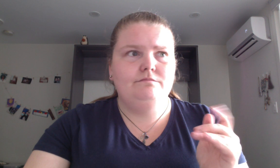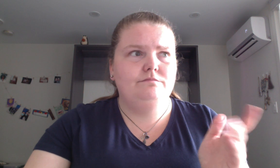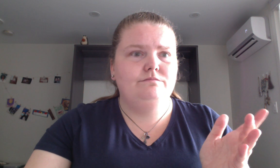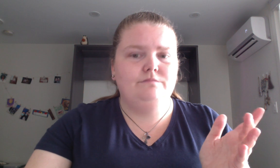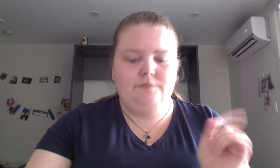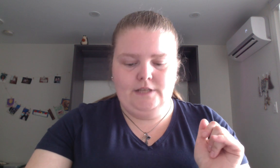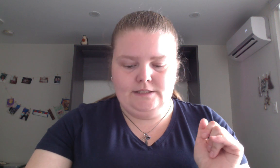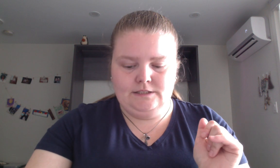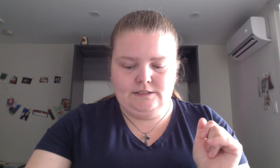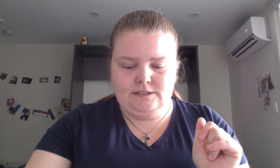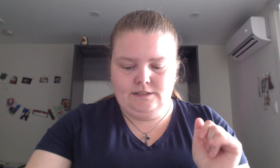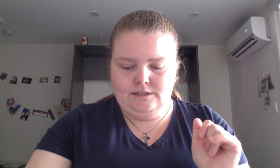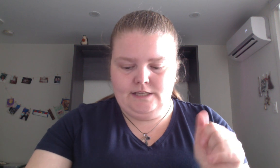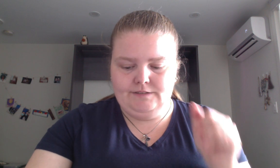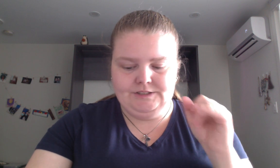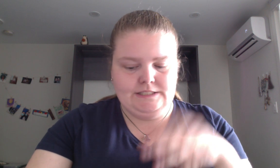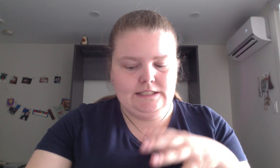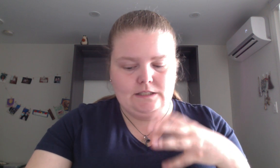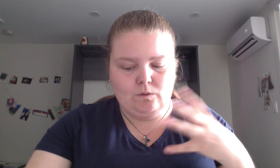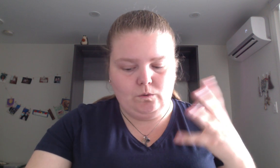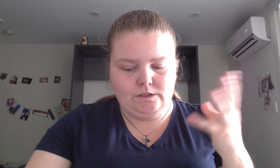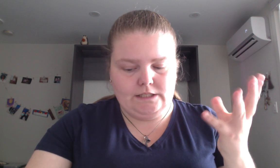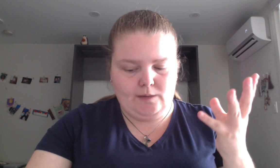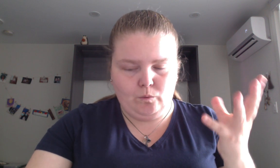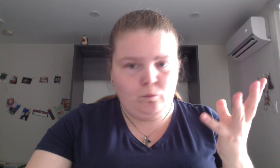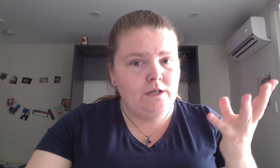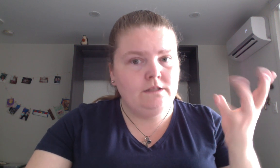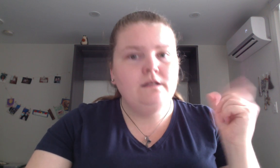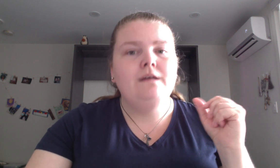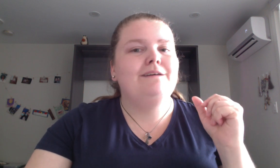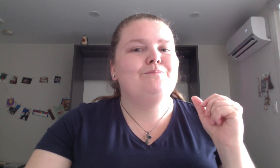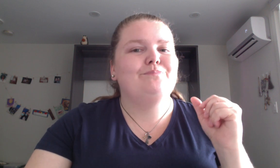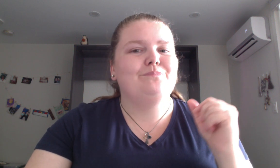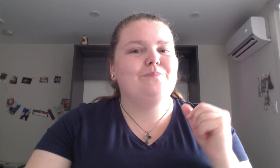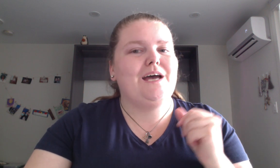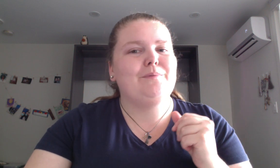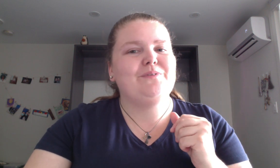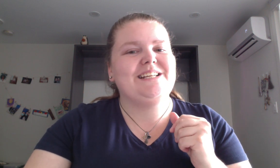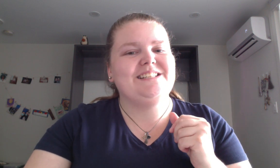so yeah david's tea cold 9-1-1 happy readings